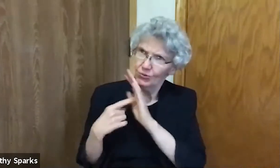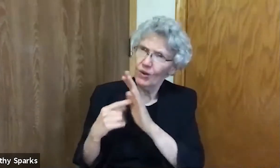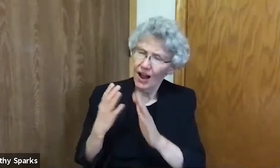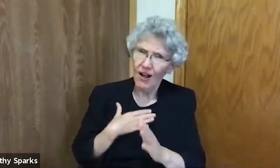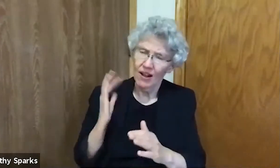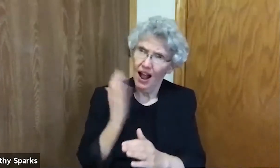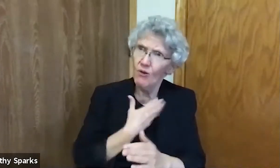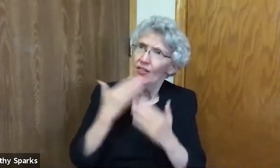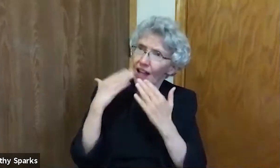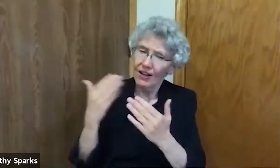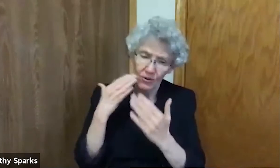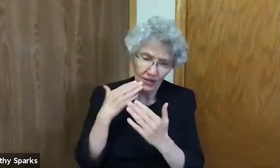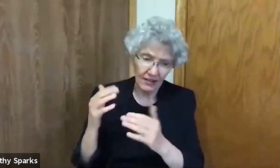As a sign of our gratitude,